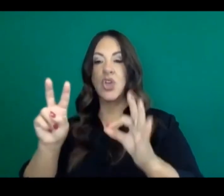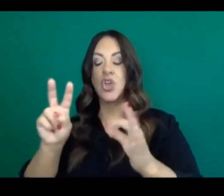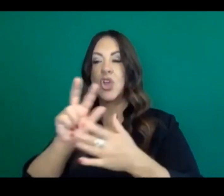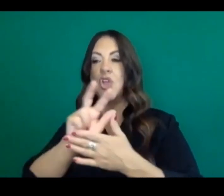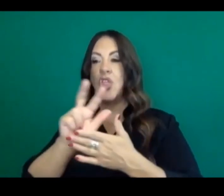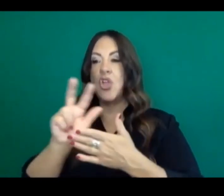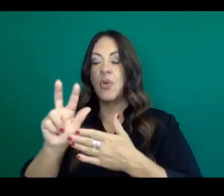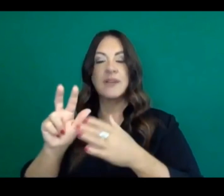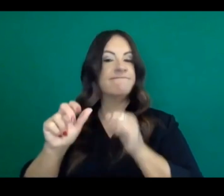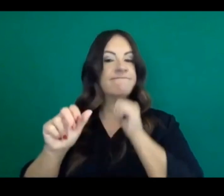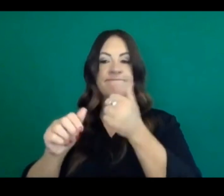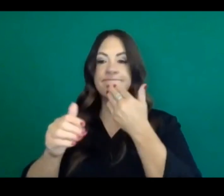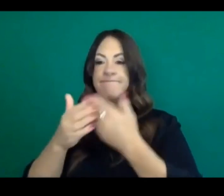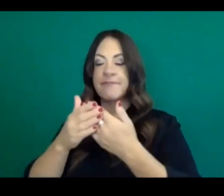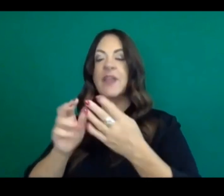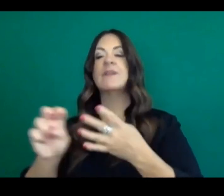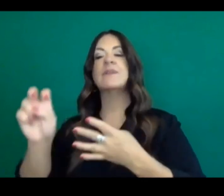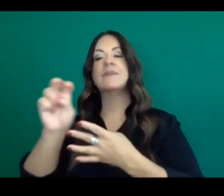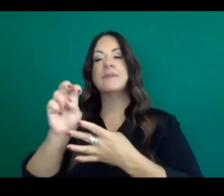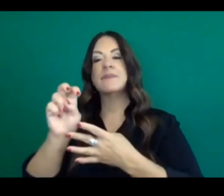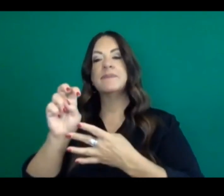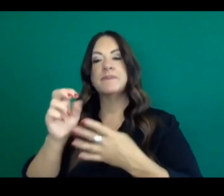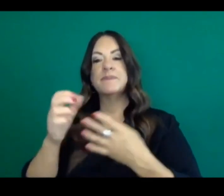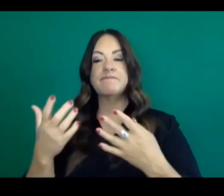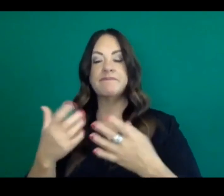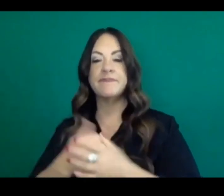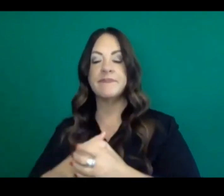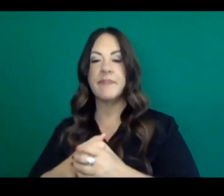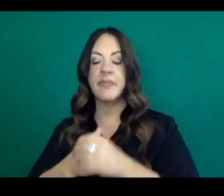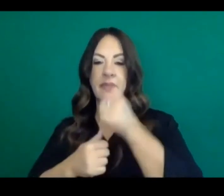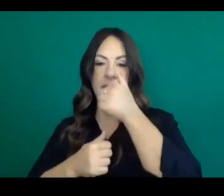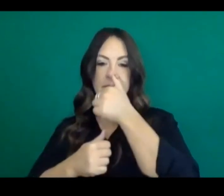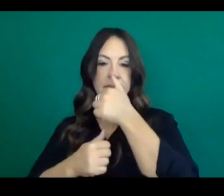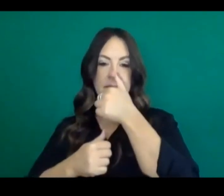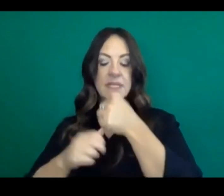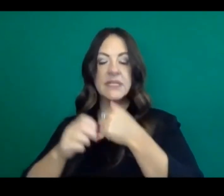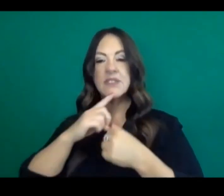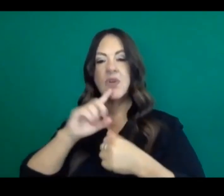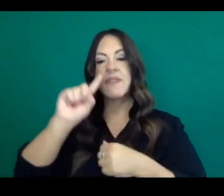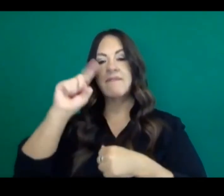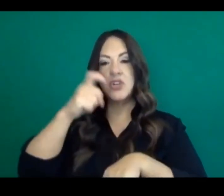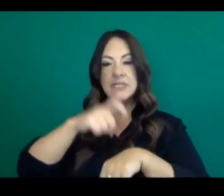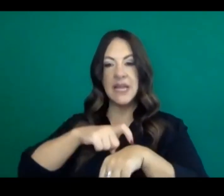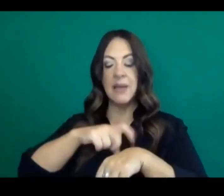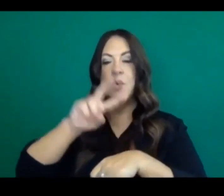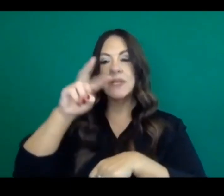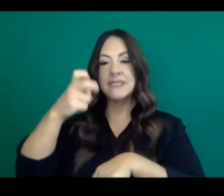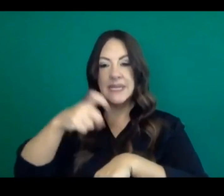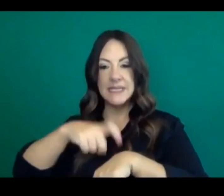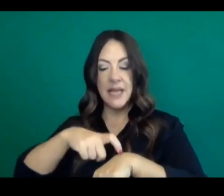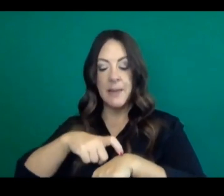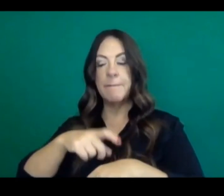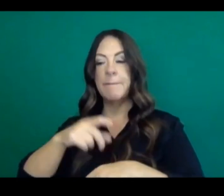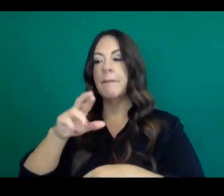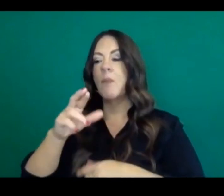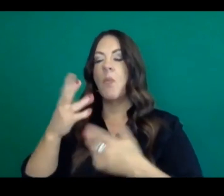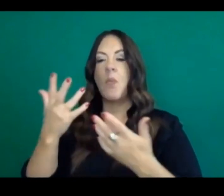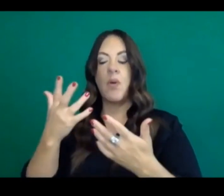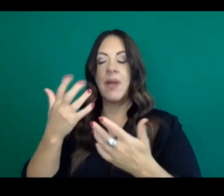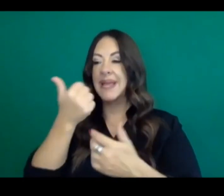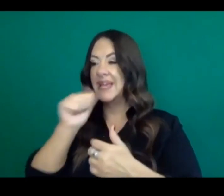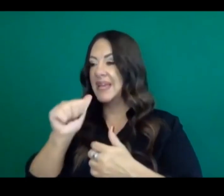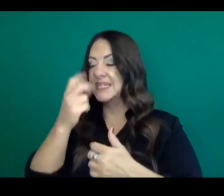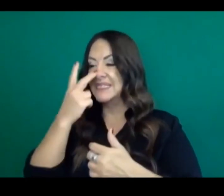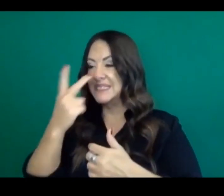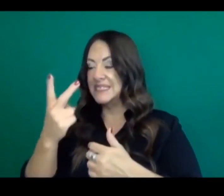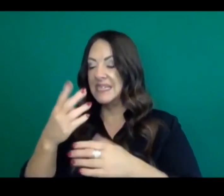wondering whether they are meeting it for the first time, the second time, or in the case that we've seen increased